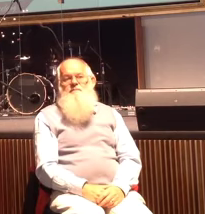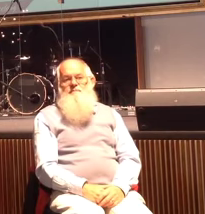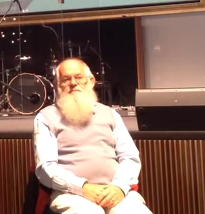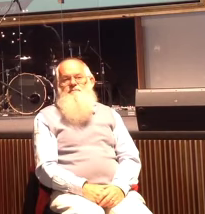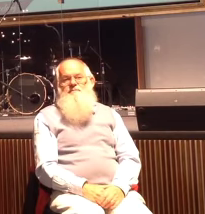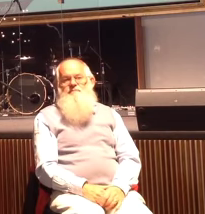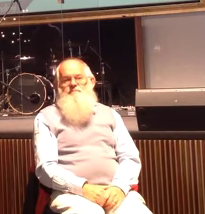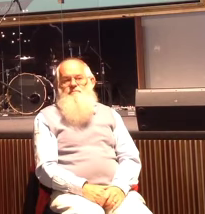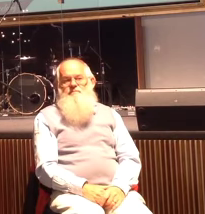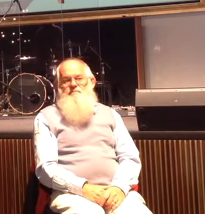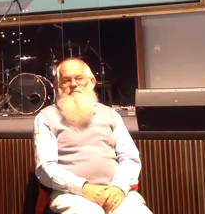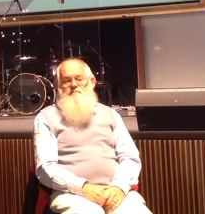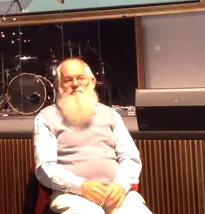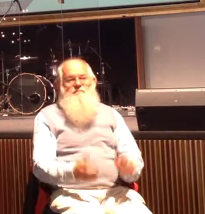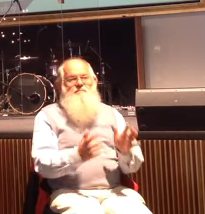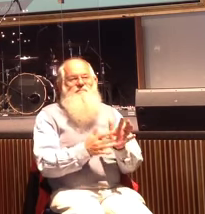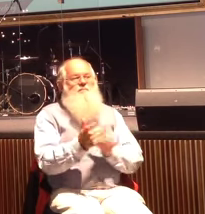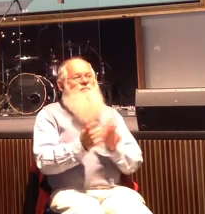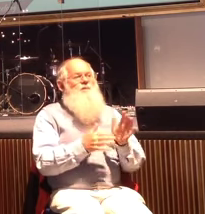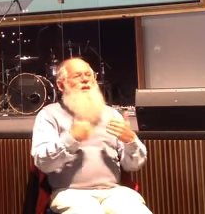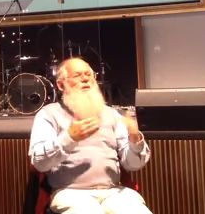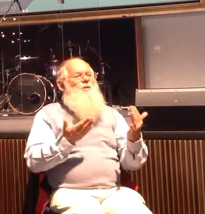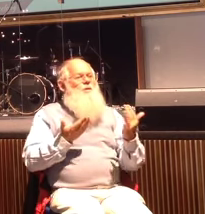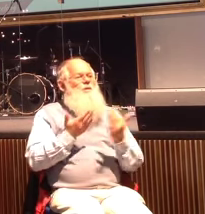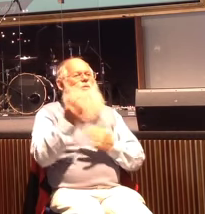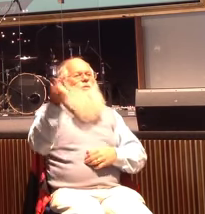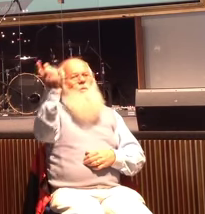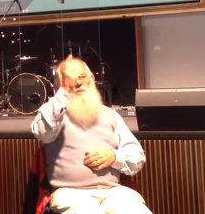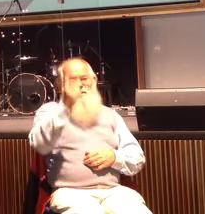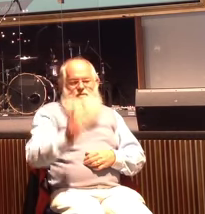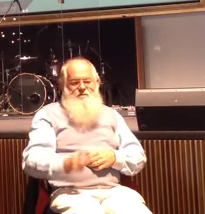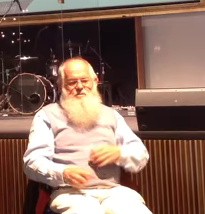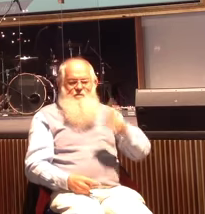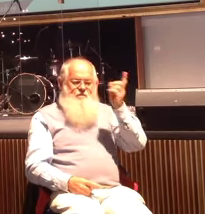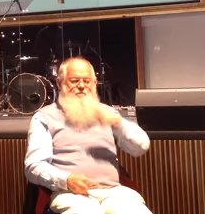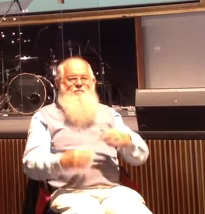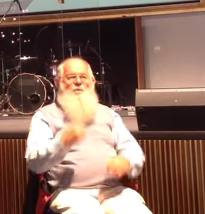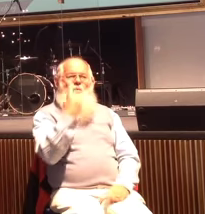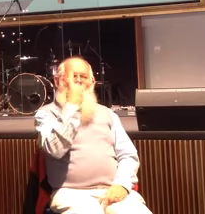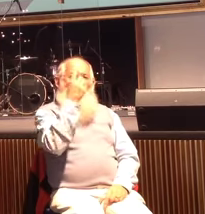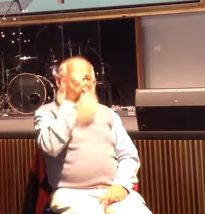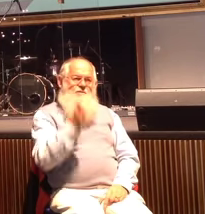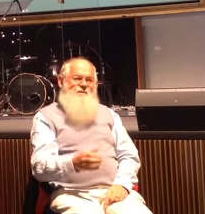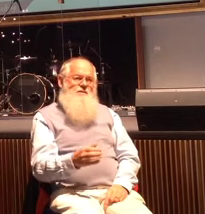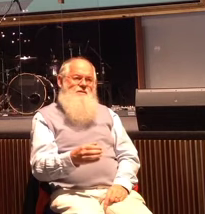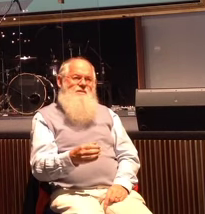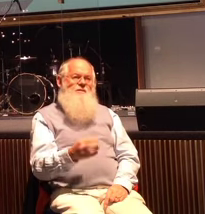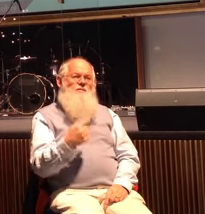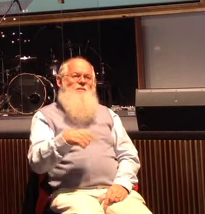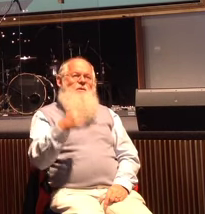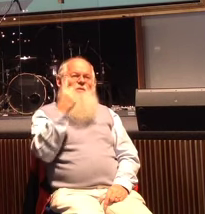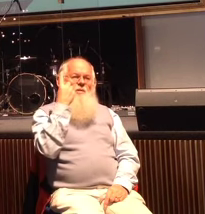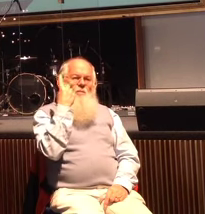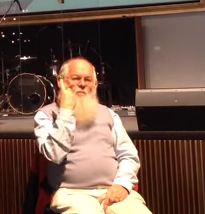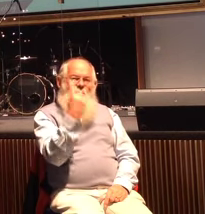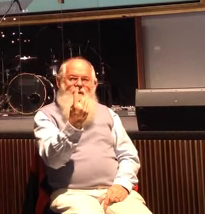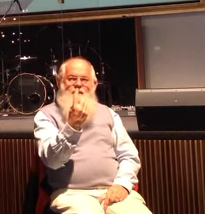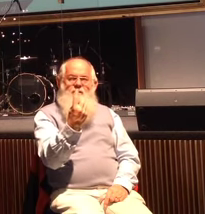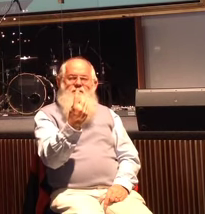Jesus went through the storm for the one for the one but that blows my mind even